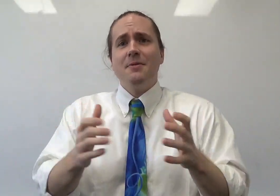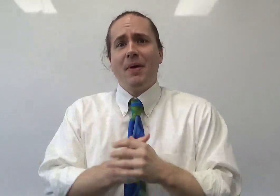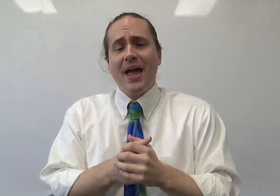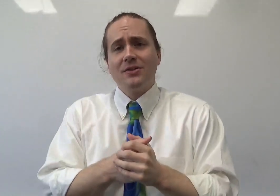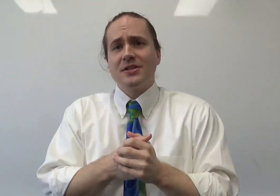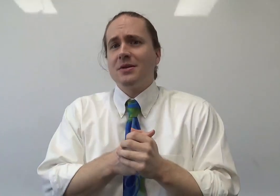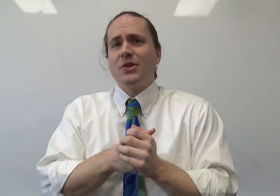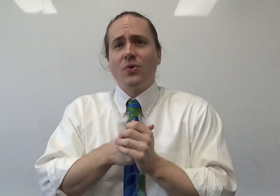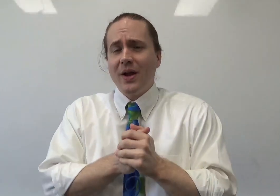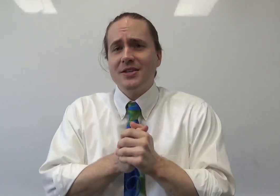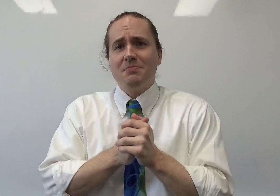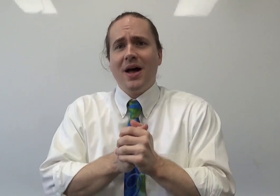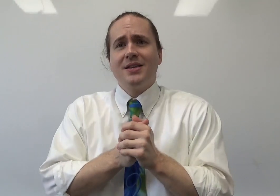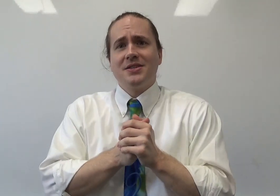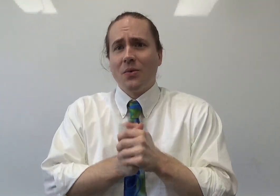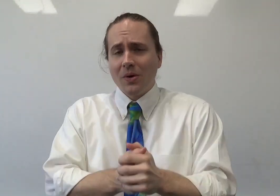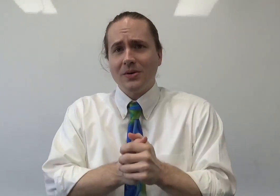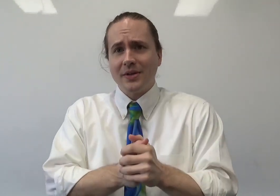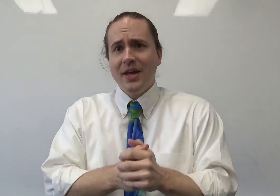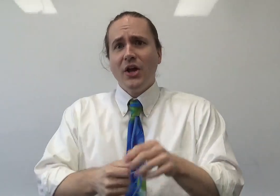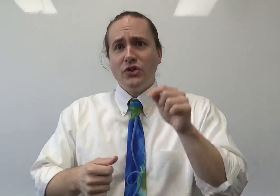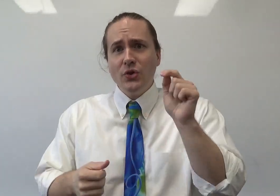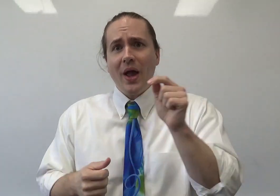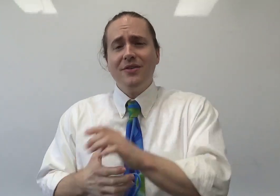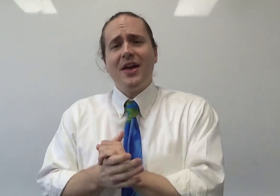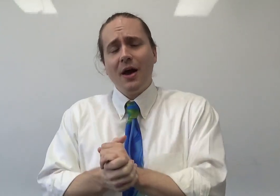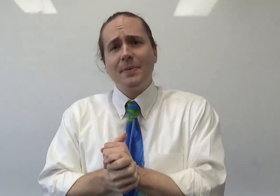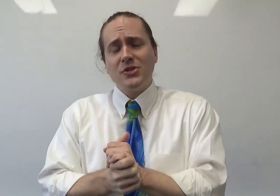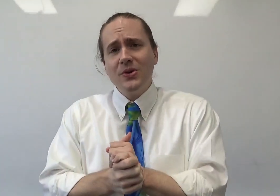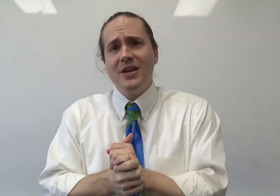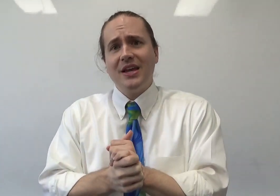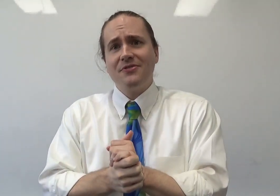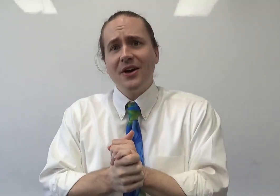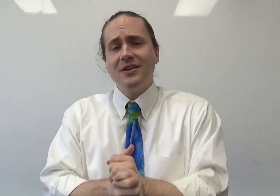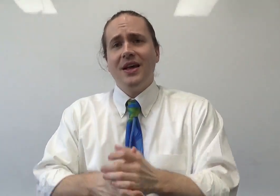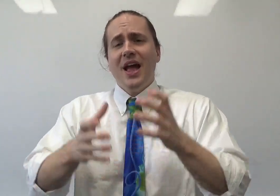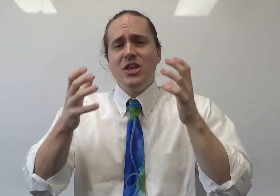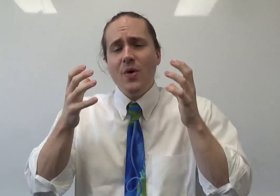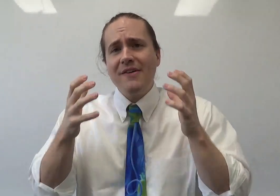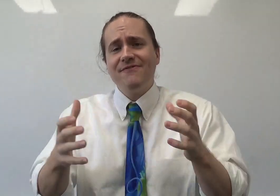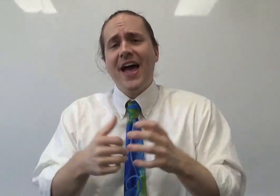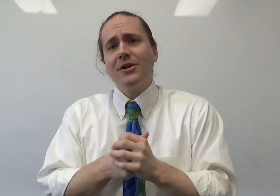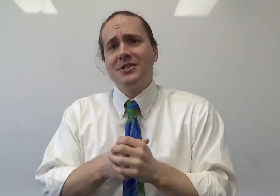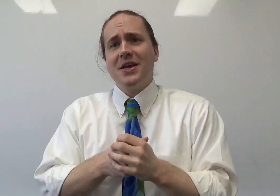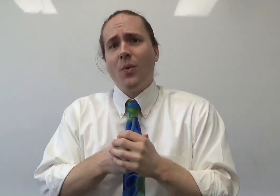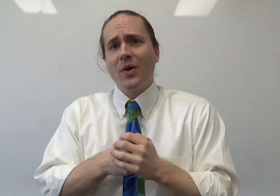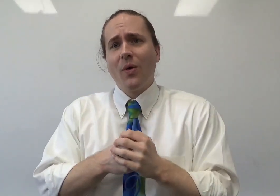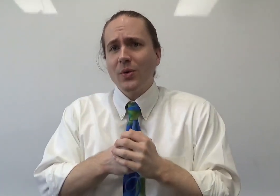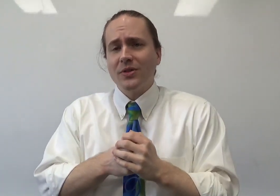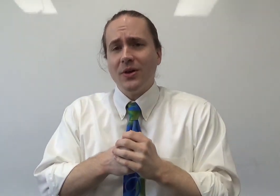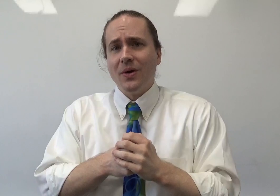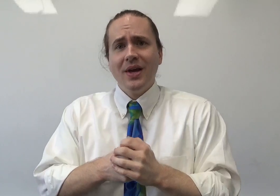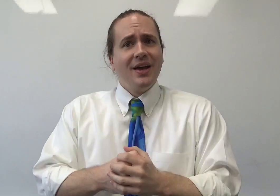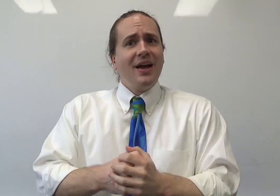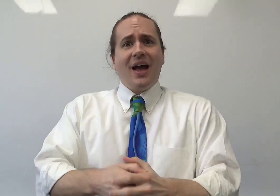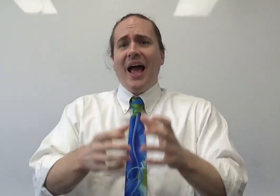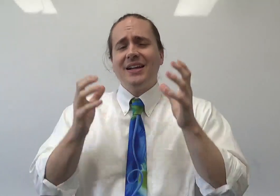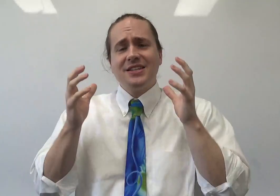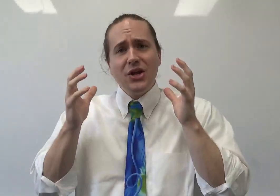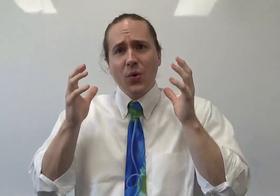panels as some of the greatest minds in the world. You have that opportunity to get funded and you have faculty that want to work with you. I can tell you